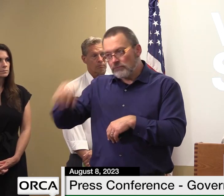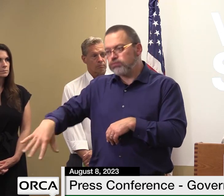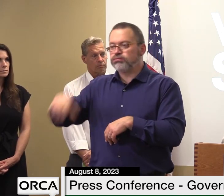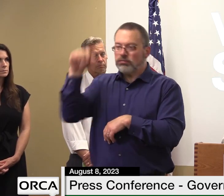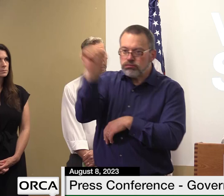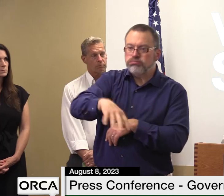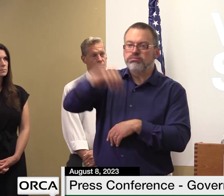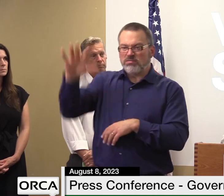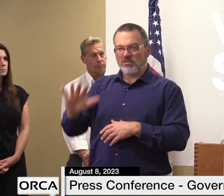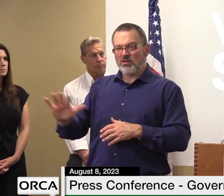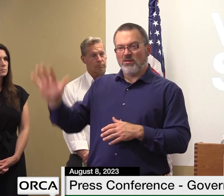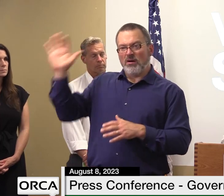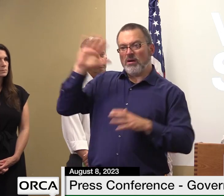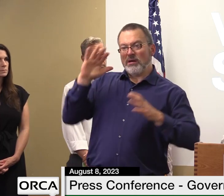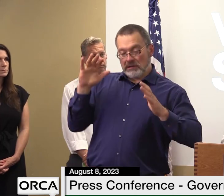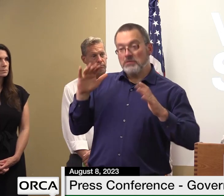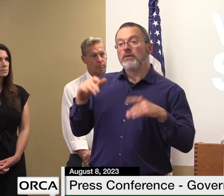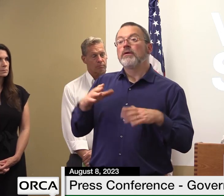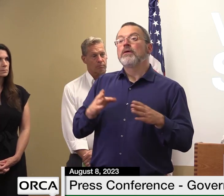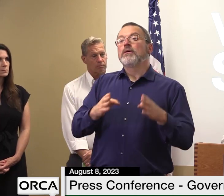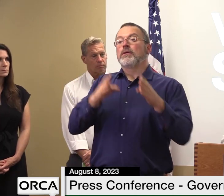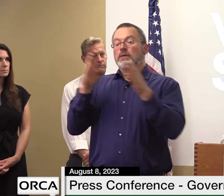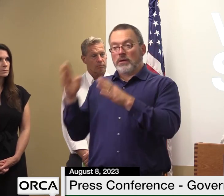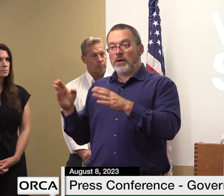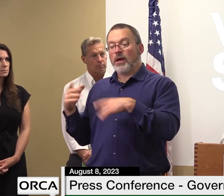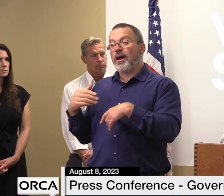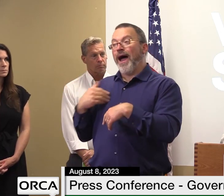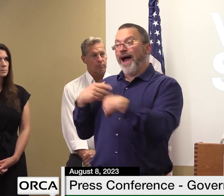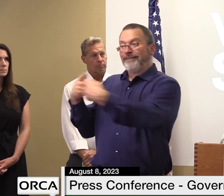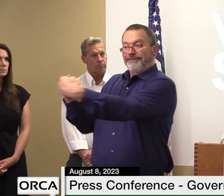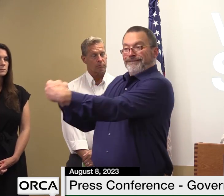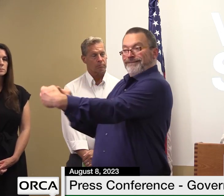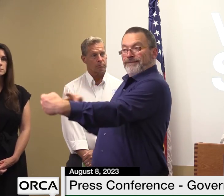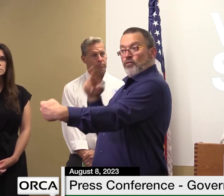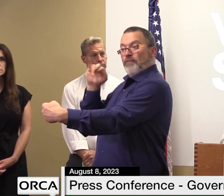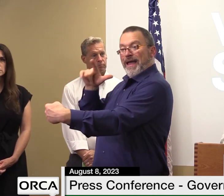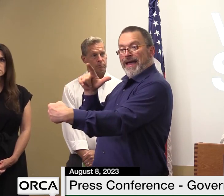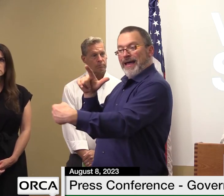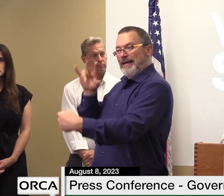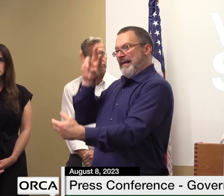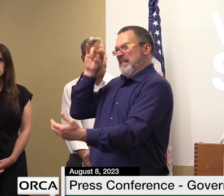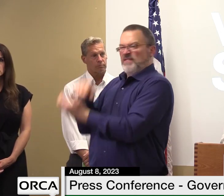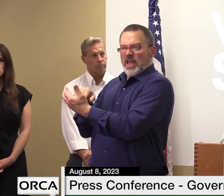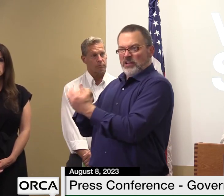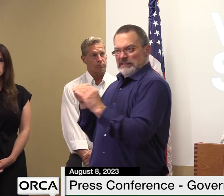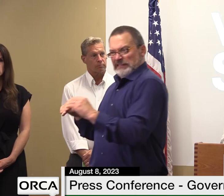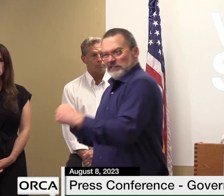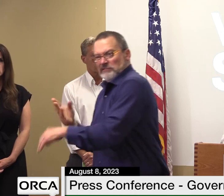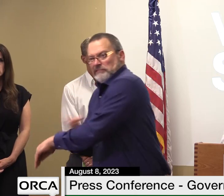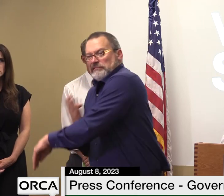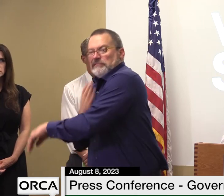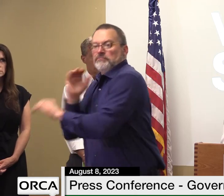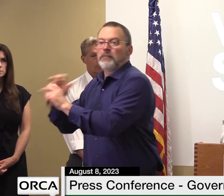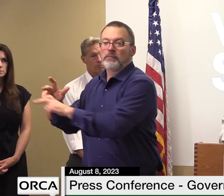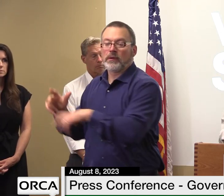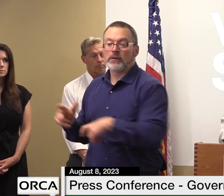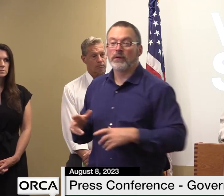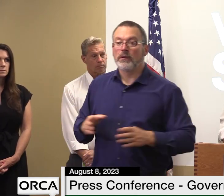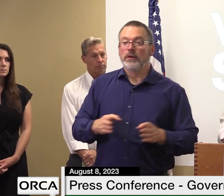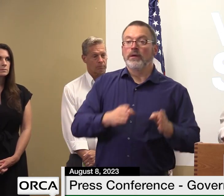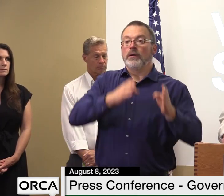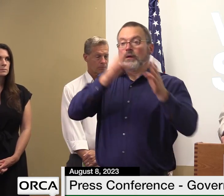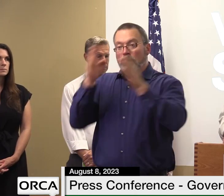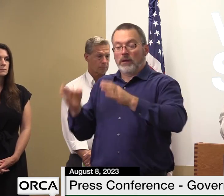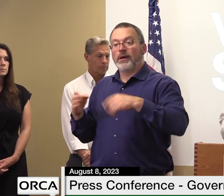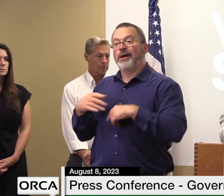installed 7 000 feet of guard rail and worked on 236 slopes or